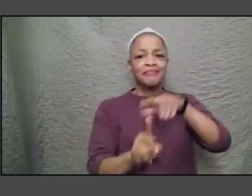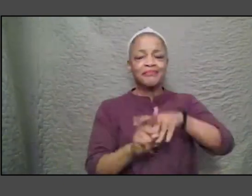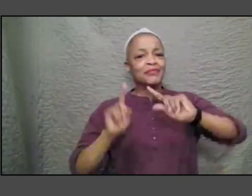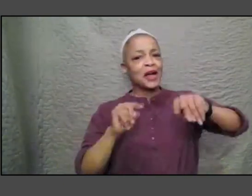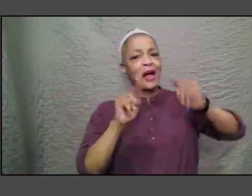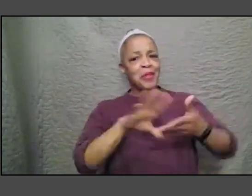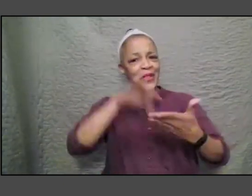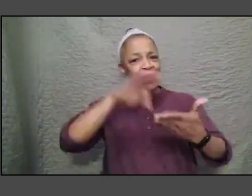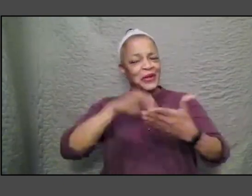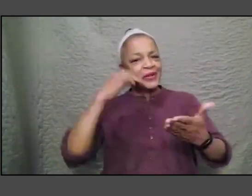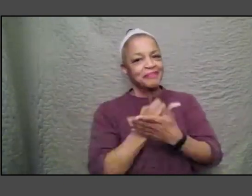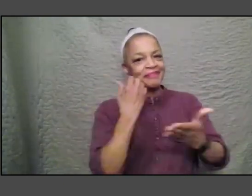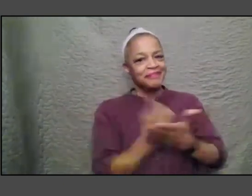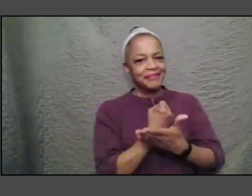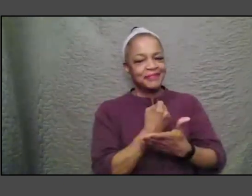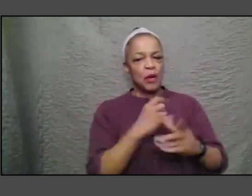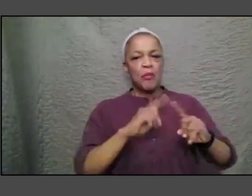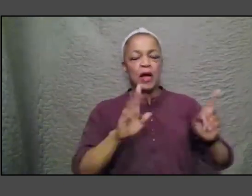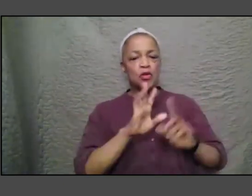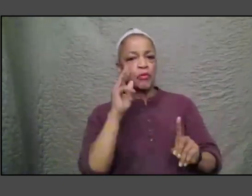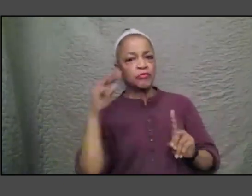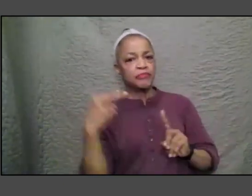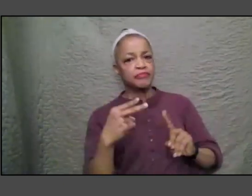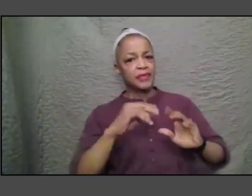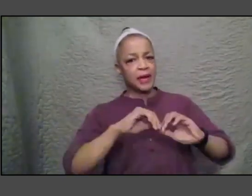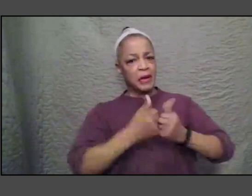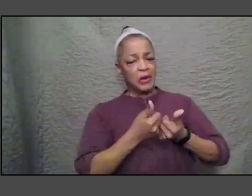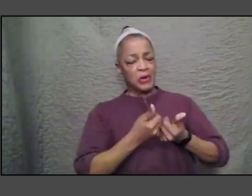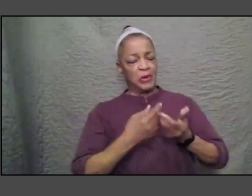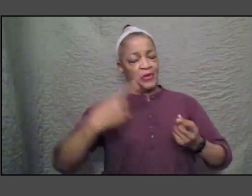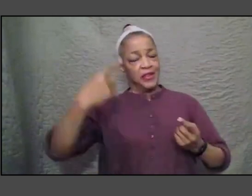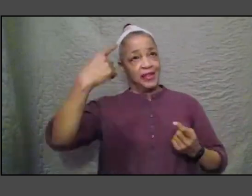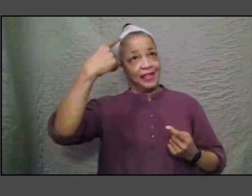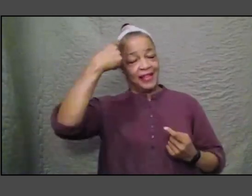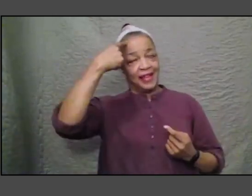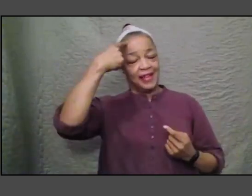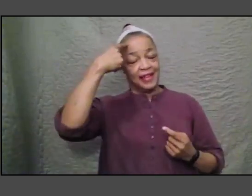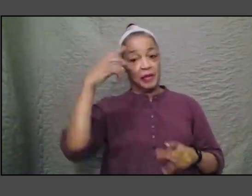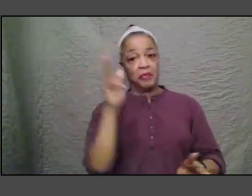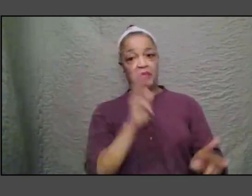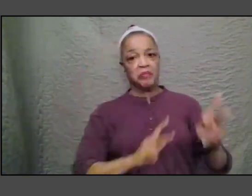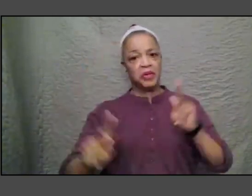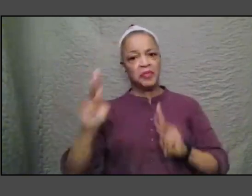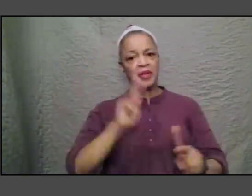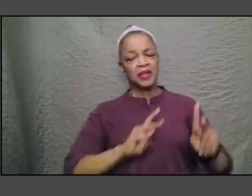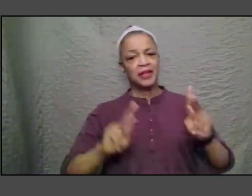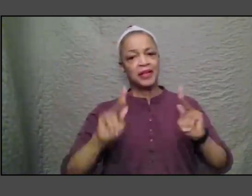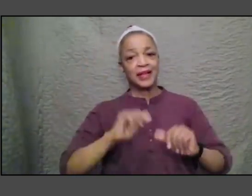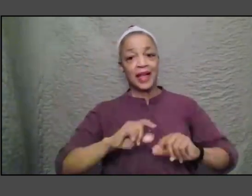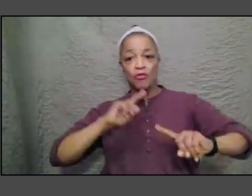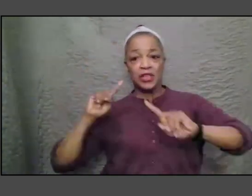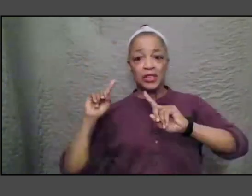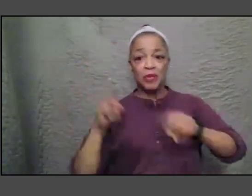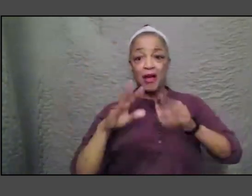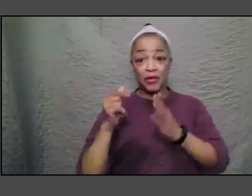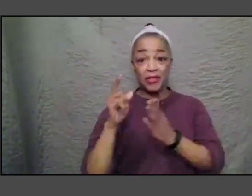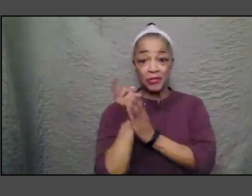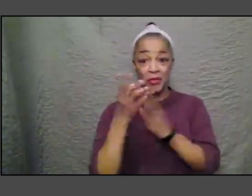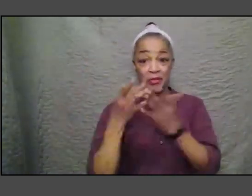see uh or do you think that people can respond to this moment you know I